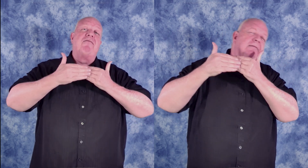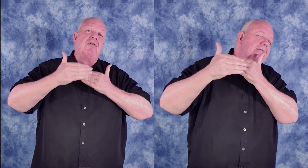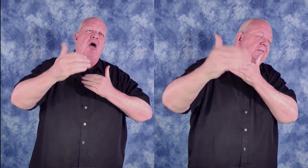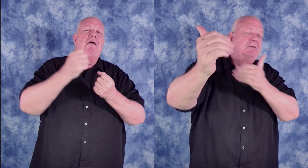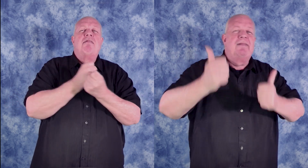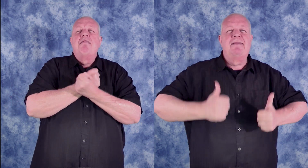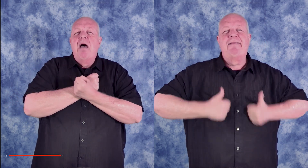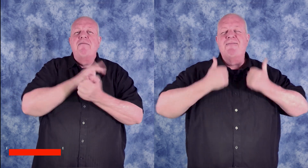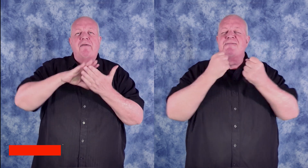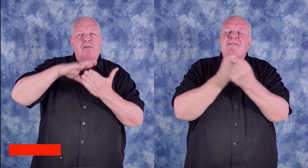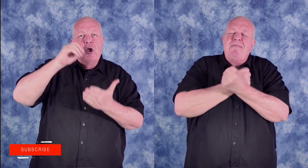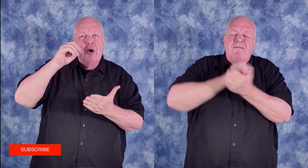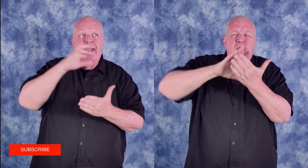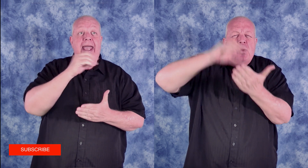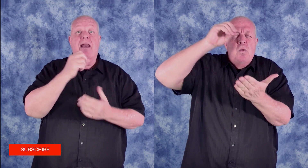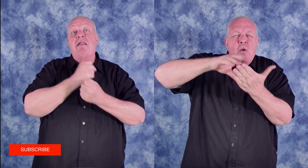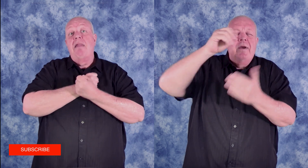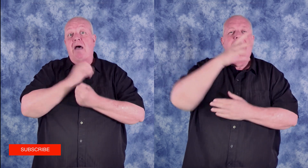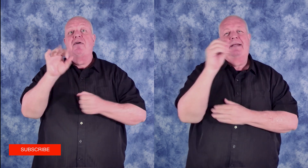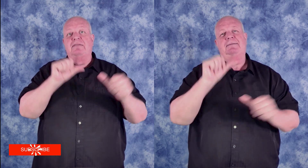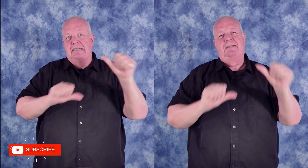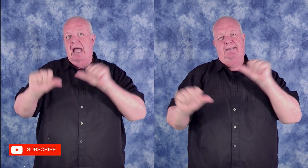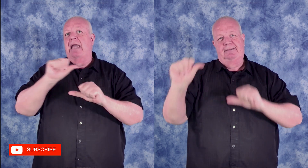of learning and a lifelong love of science.